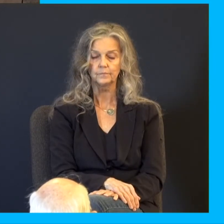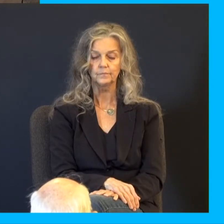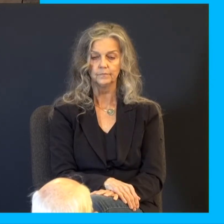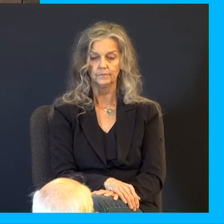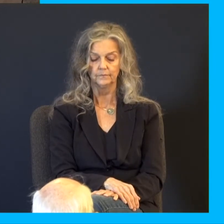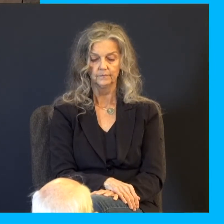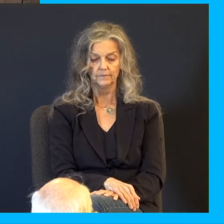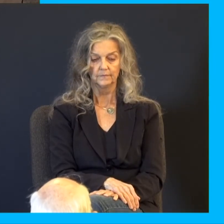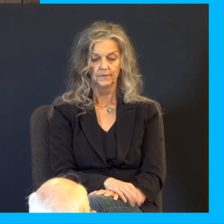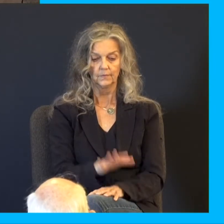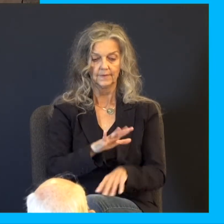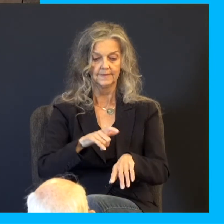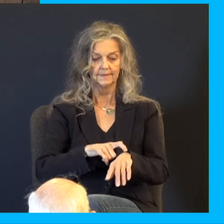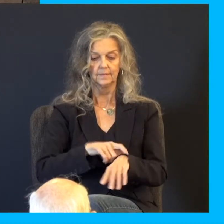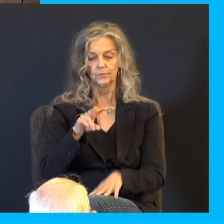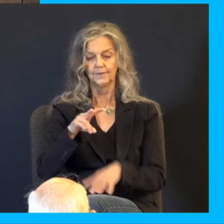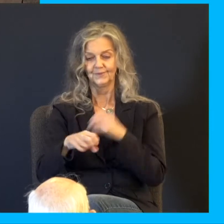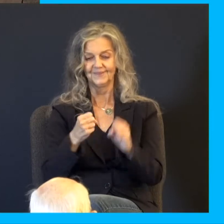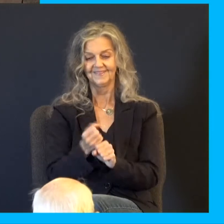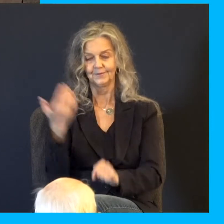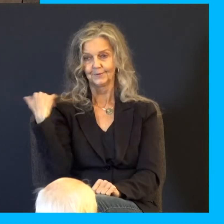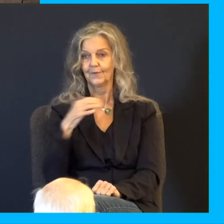Around this time, 22 years ago, we learned our oldest daughter had a brain tumor.